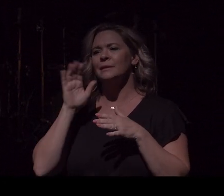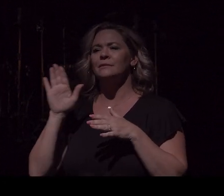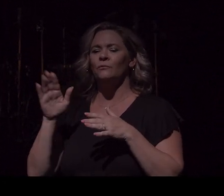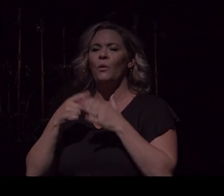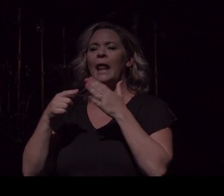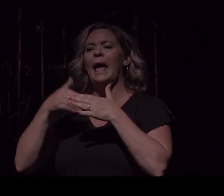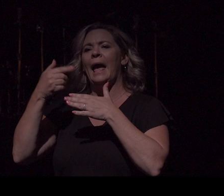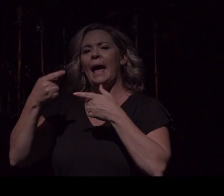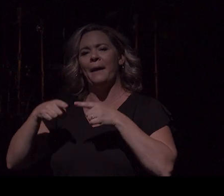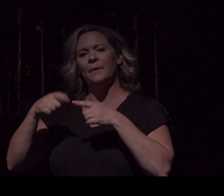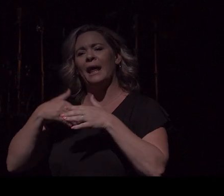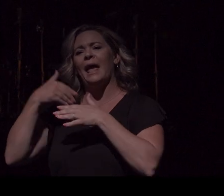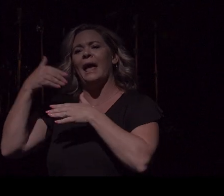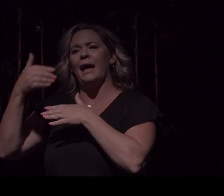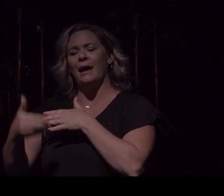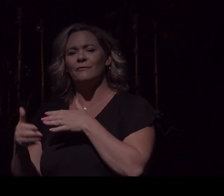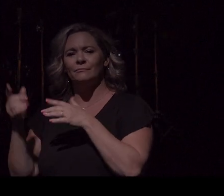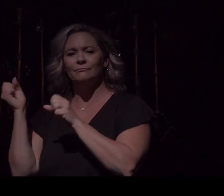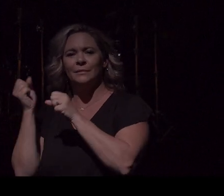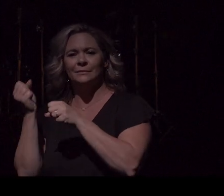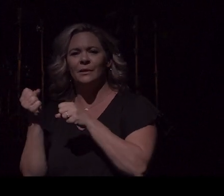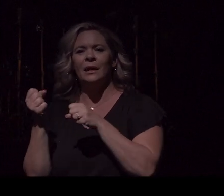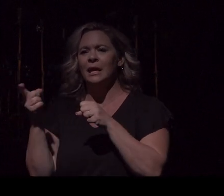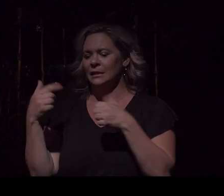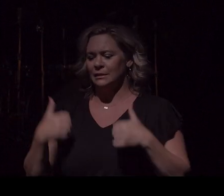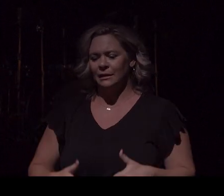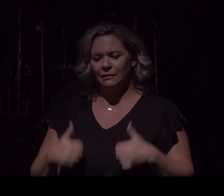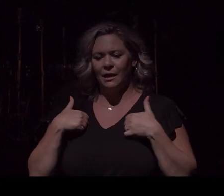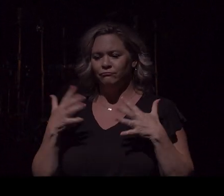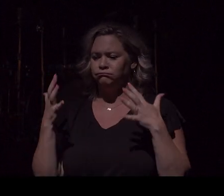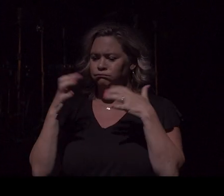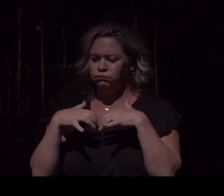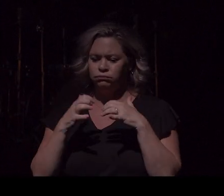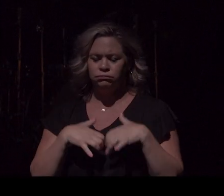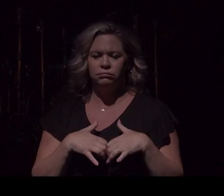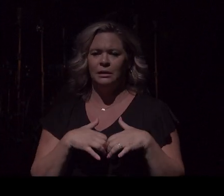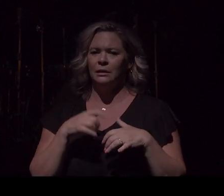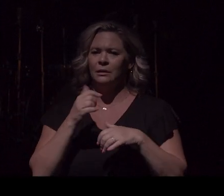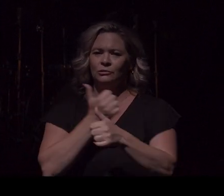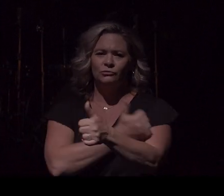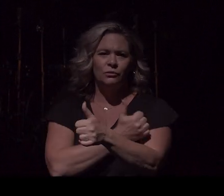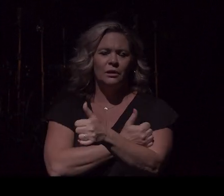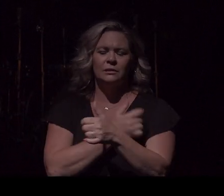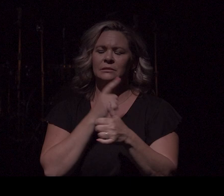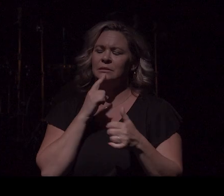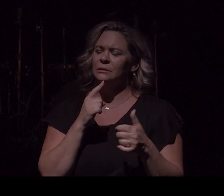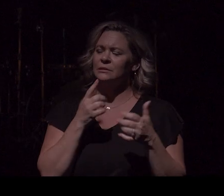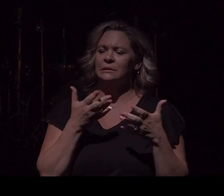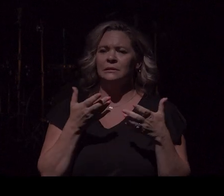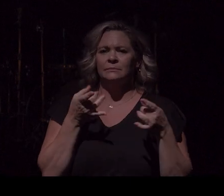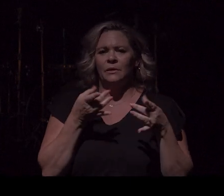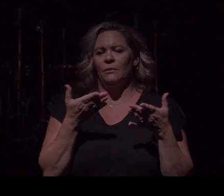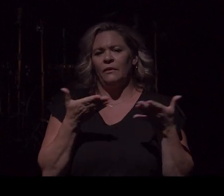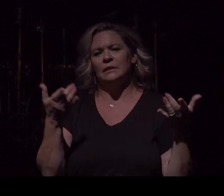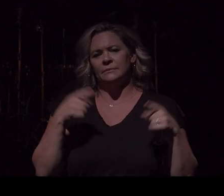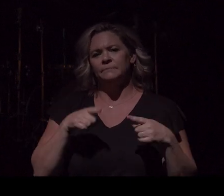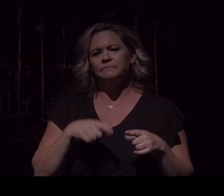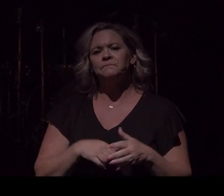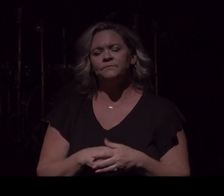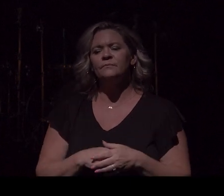the field, Daryl's life fell apart as he turned to drugs and other just devastating things. But Daryl turned to Jesus in the